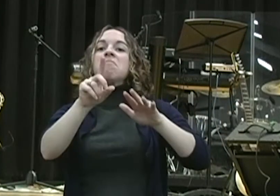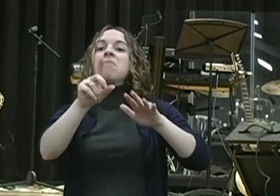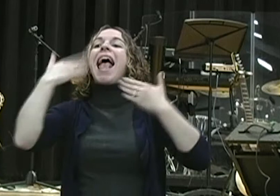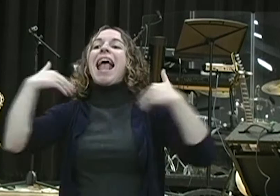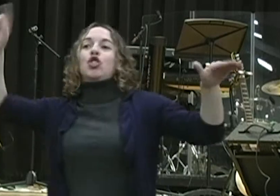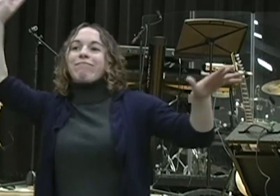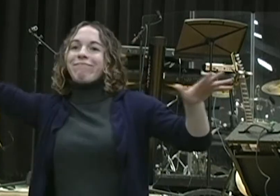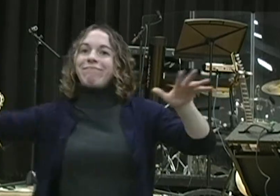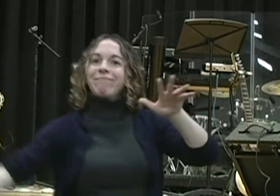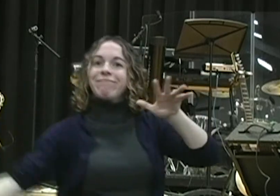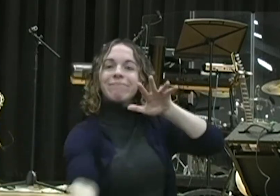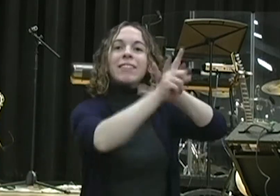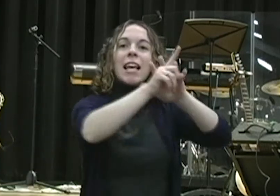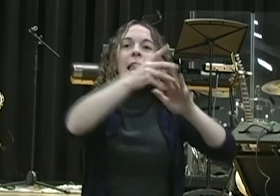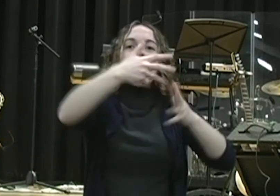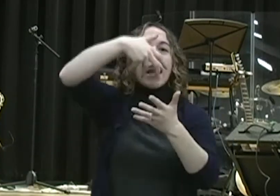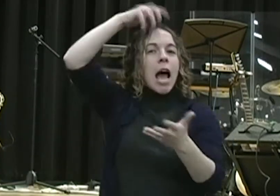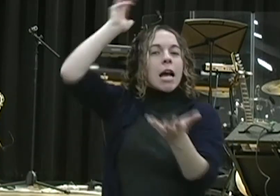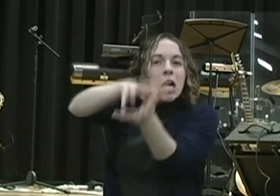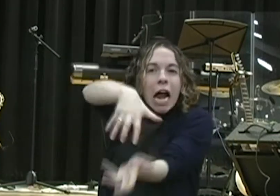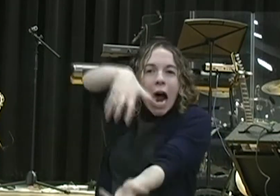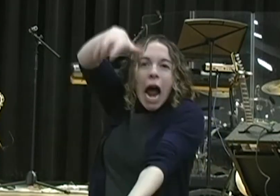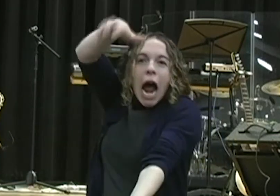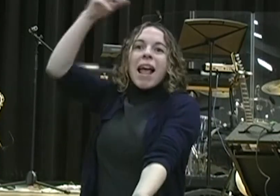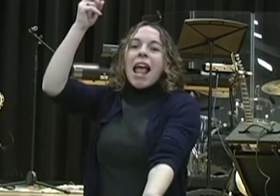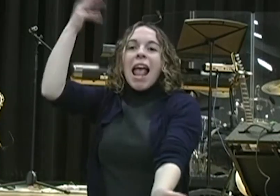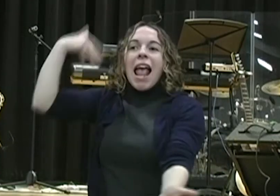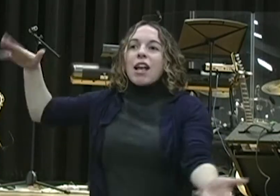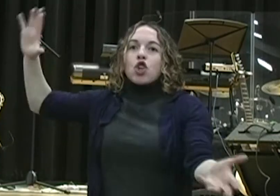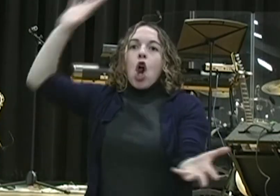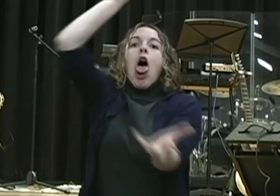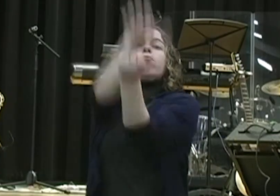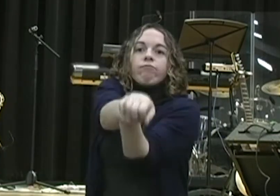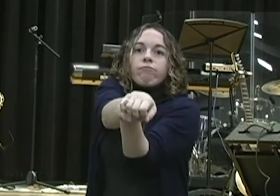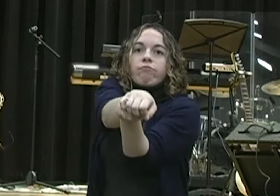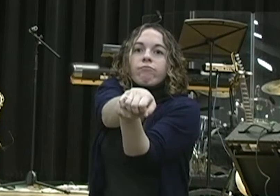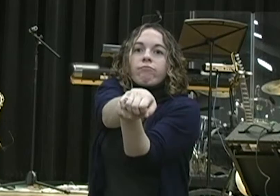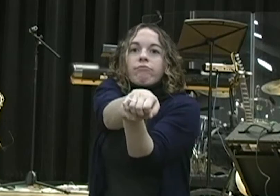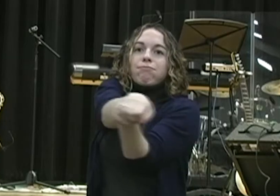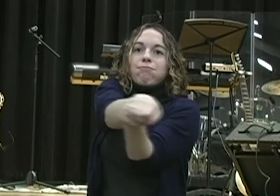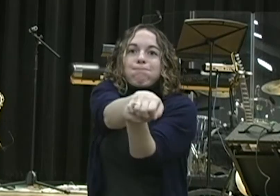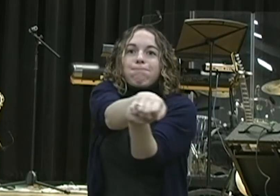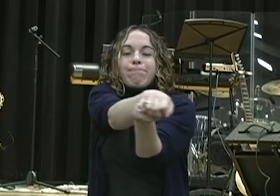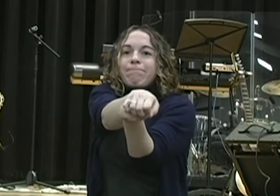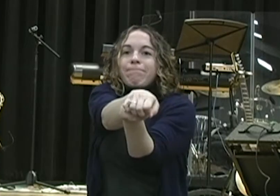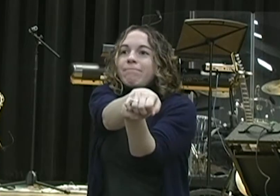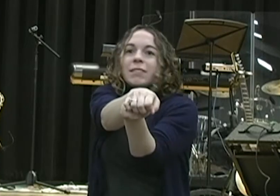whole night. And the king called him out and he came out. And then all those other three people, those other people that helped the king write the law, he threw them